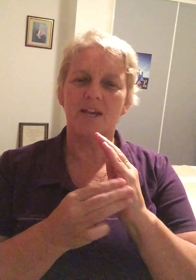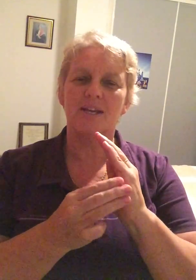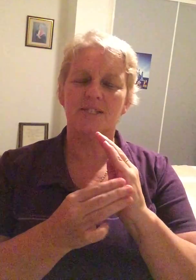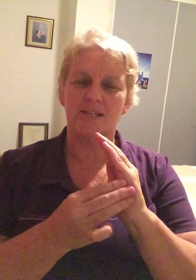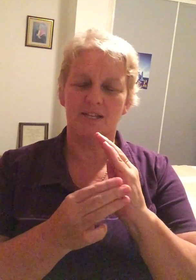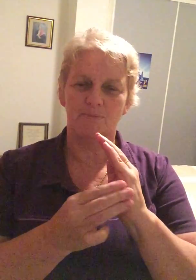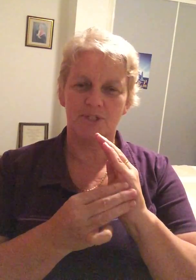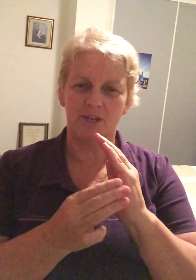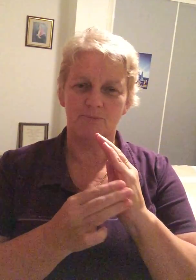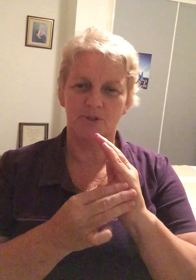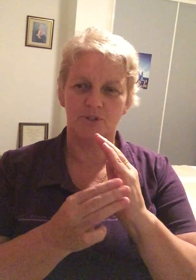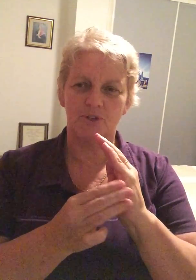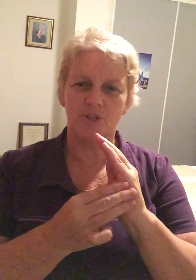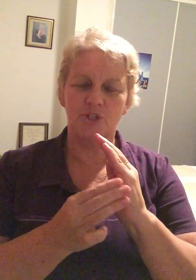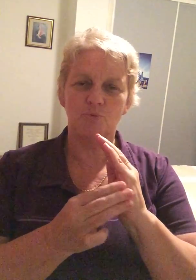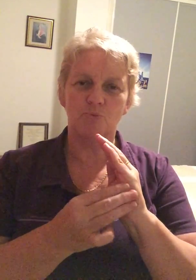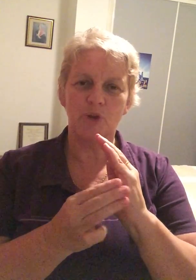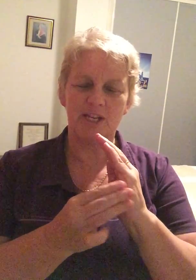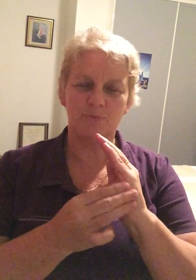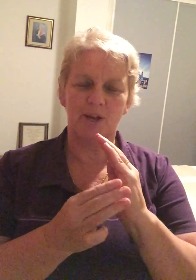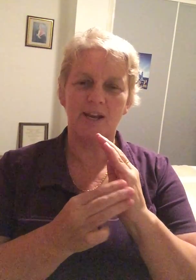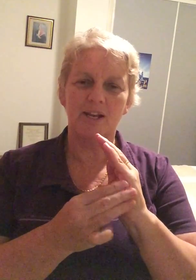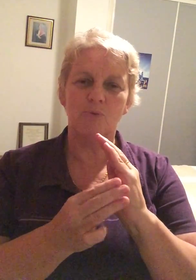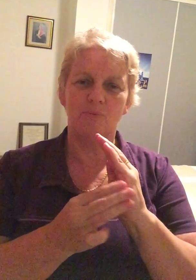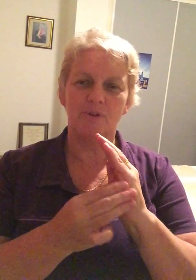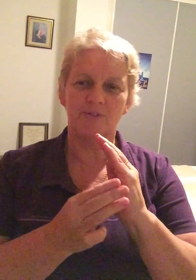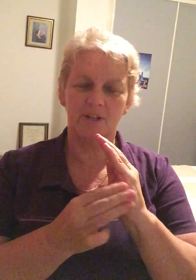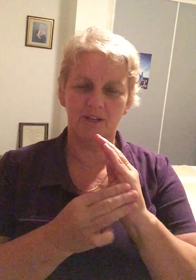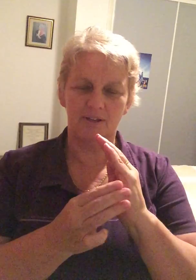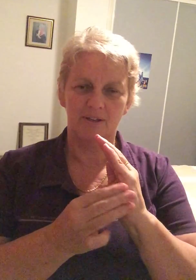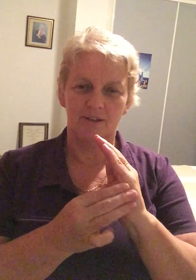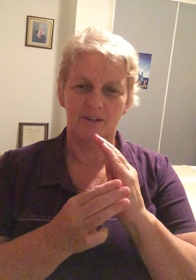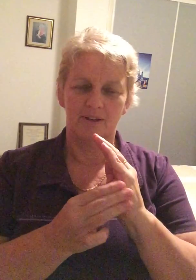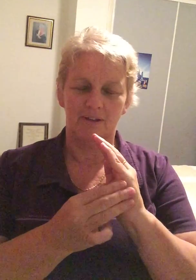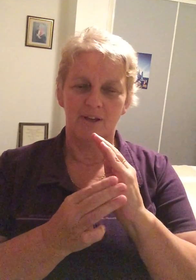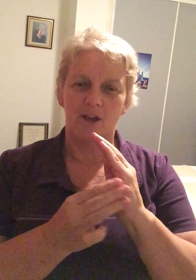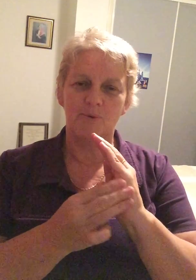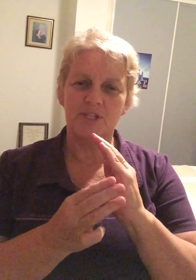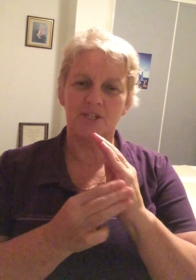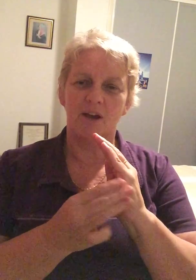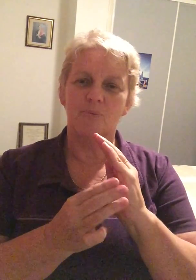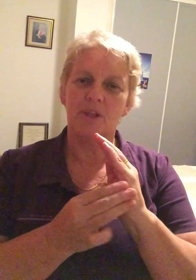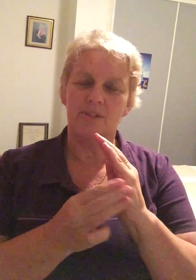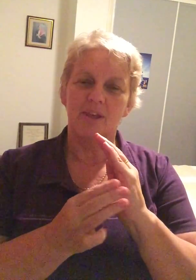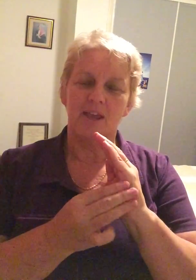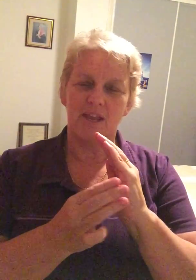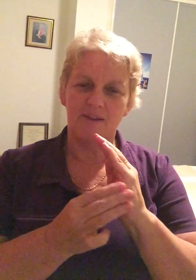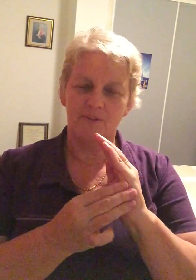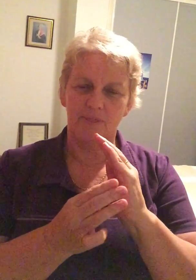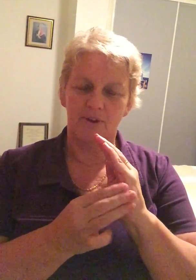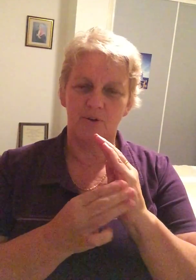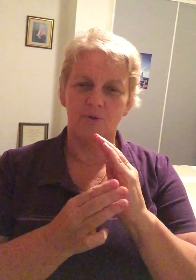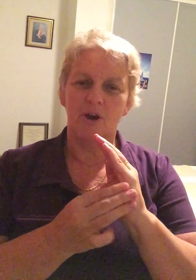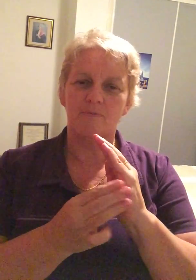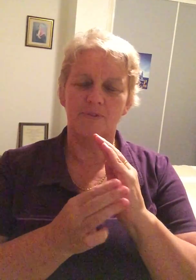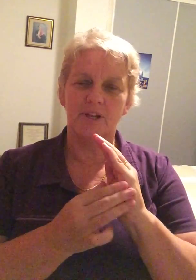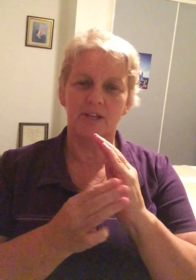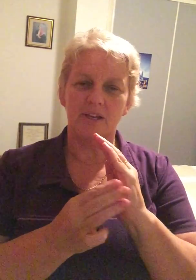say our setup statement so this is explaining what we're feeling and we start with even though I'm feeling